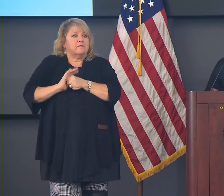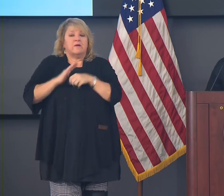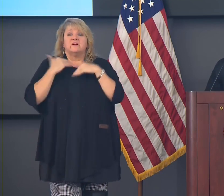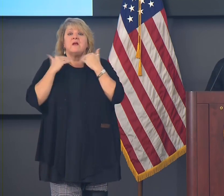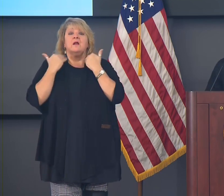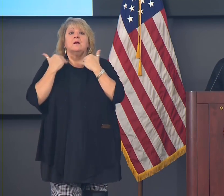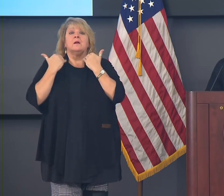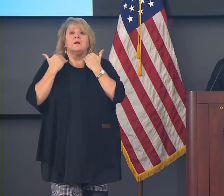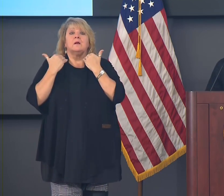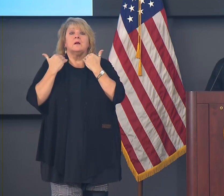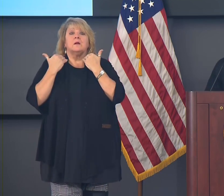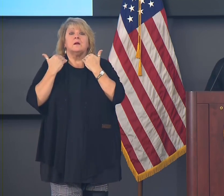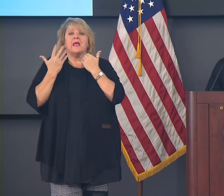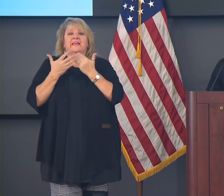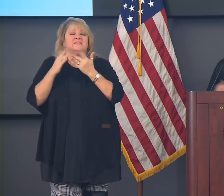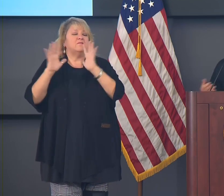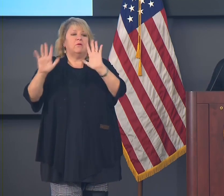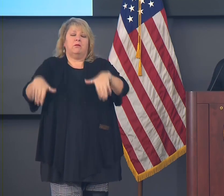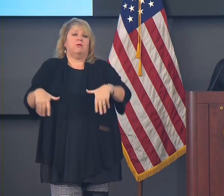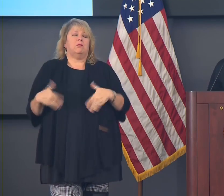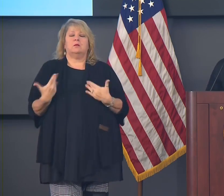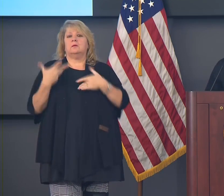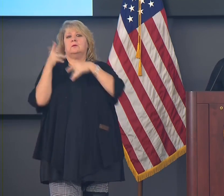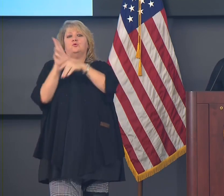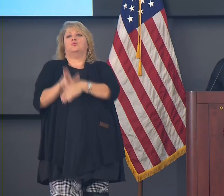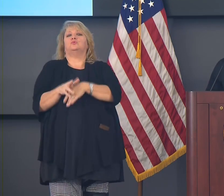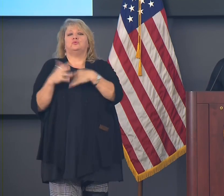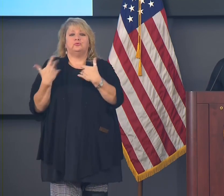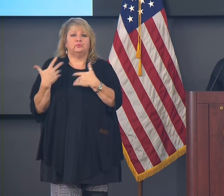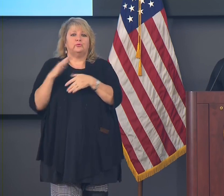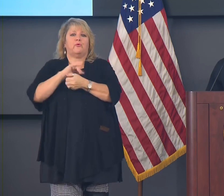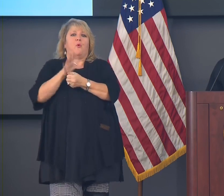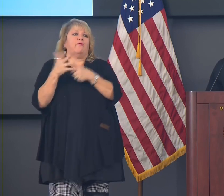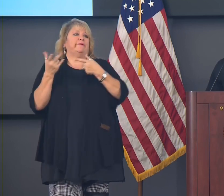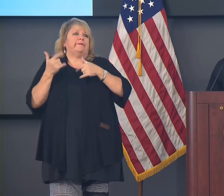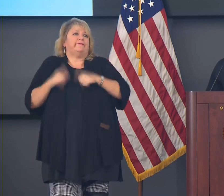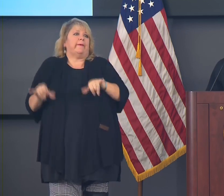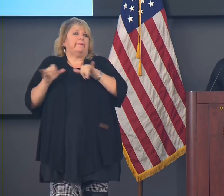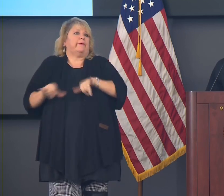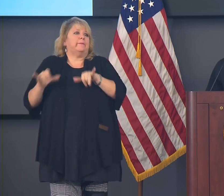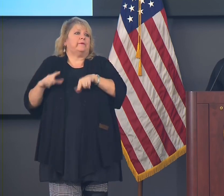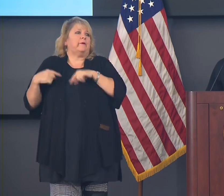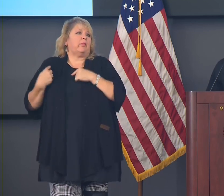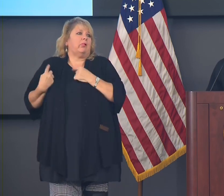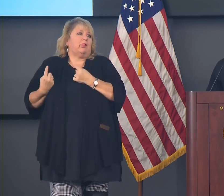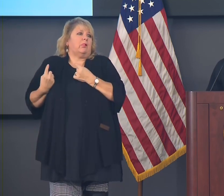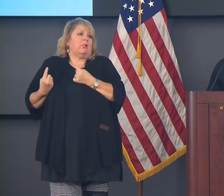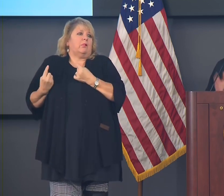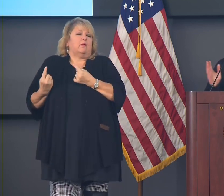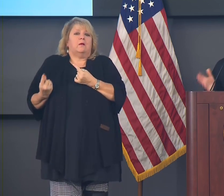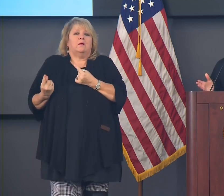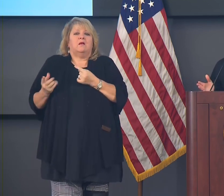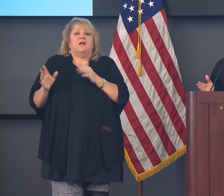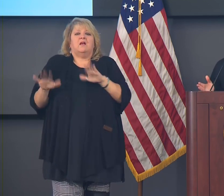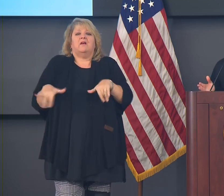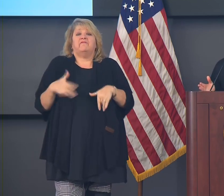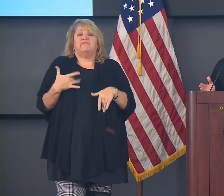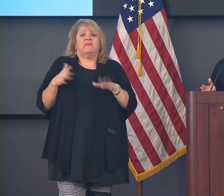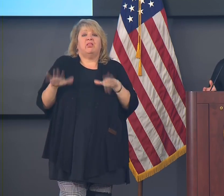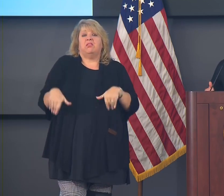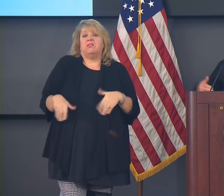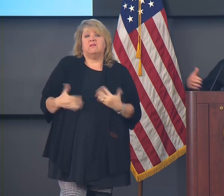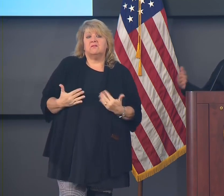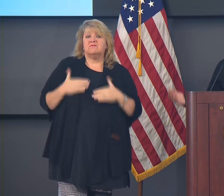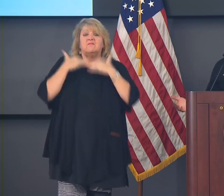get complacent. And this is certainly a wake-up call. You know, I think with the numbers there are now,